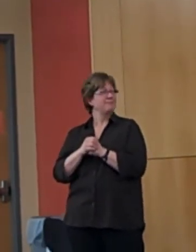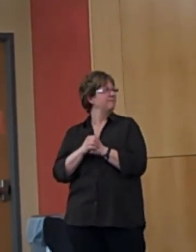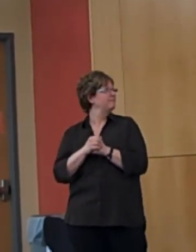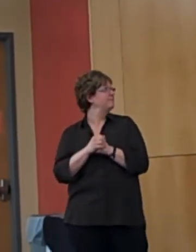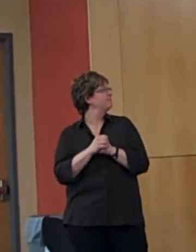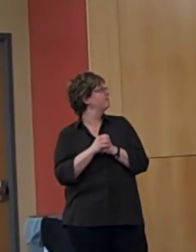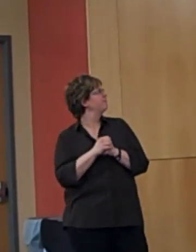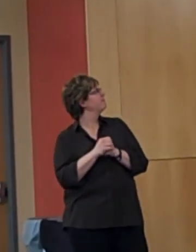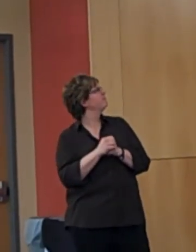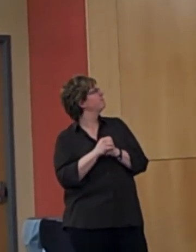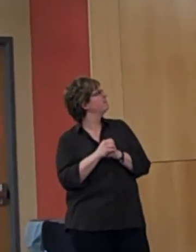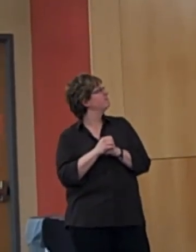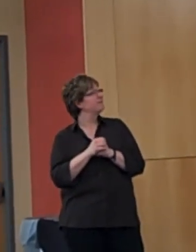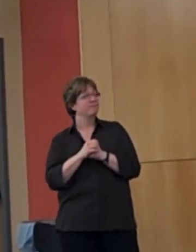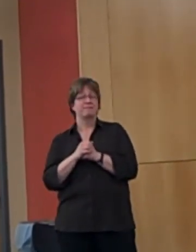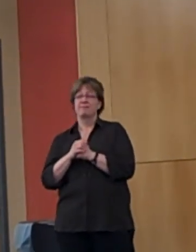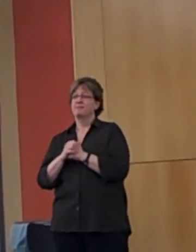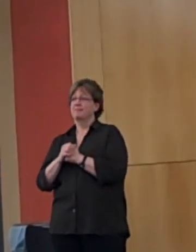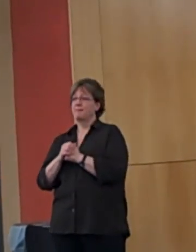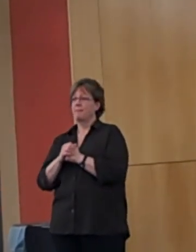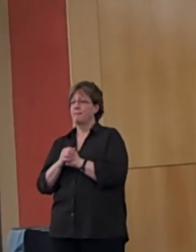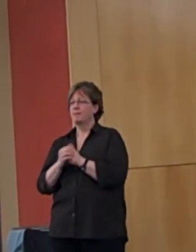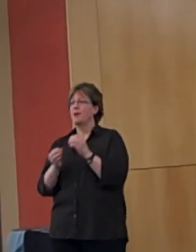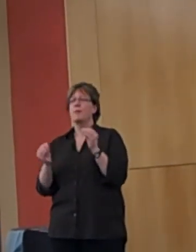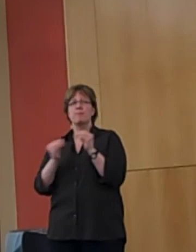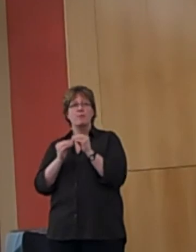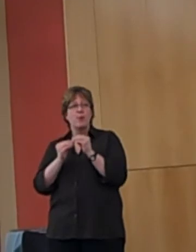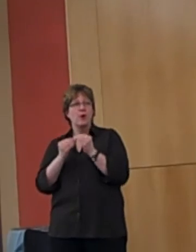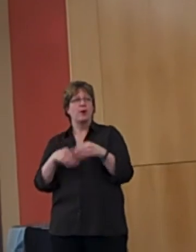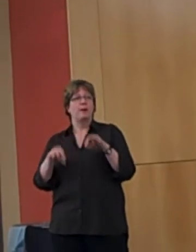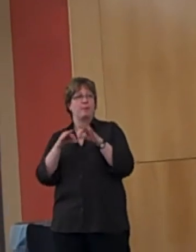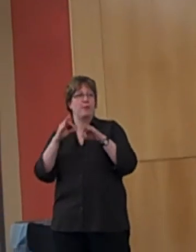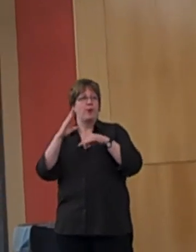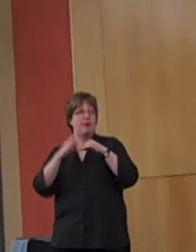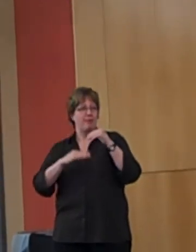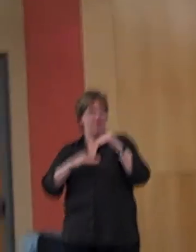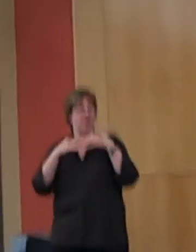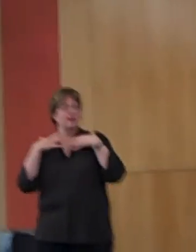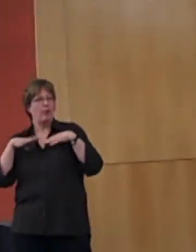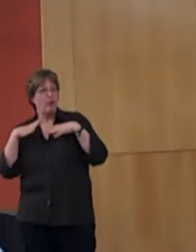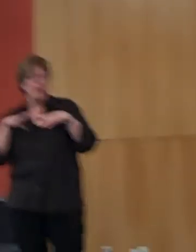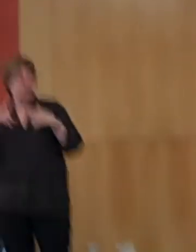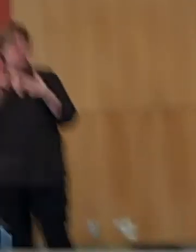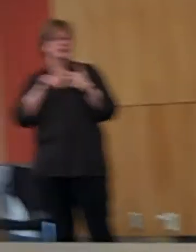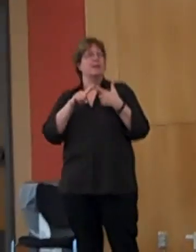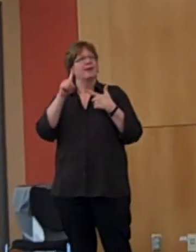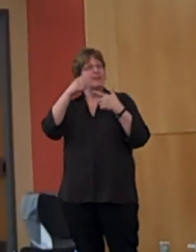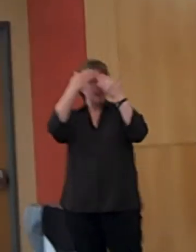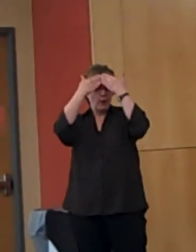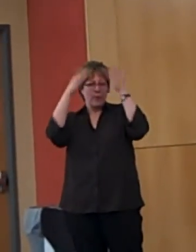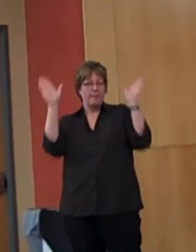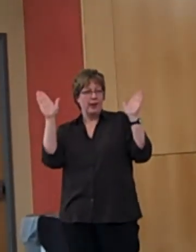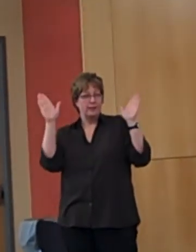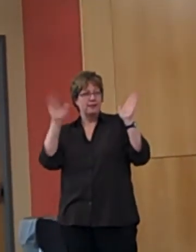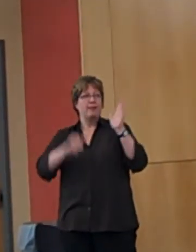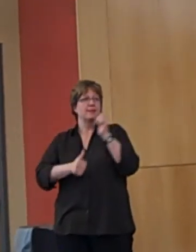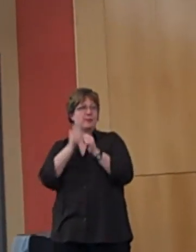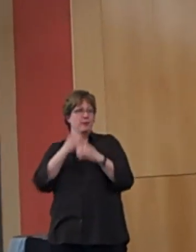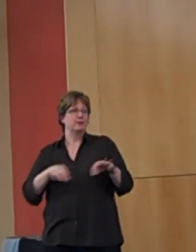slide. More important than comfortable clothes or a yoga mat, an open mind is really the most critical accessory. The